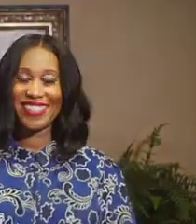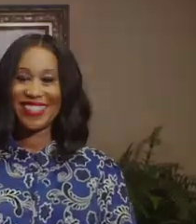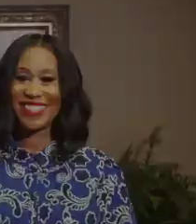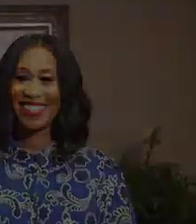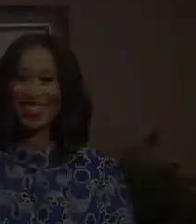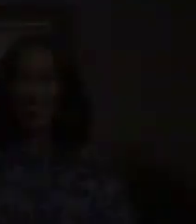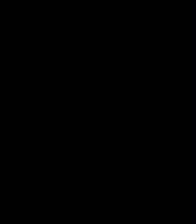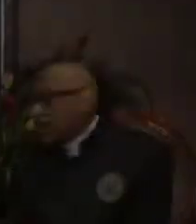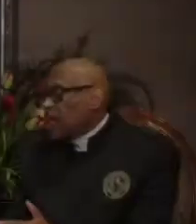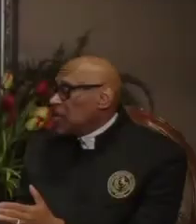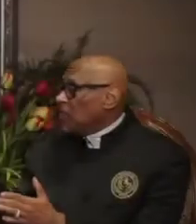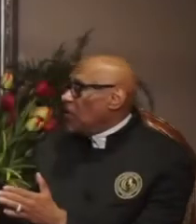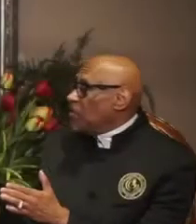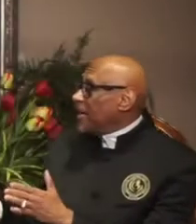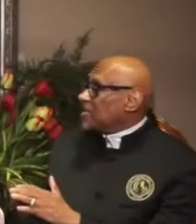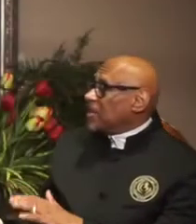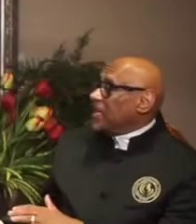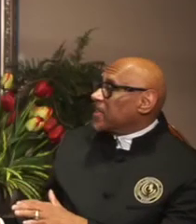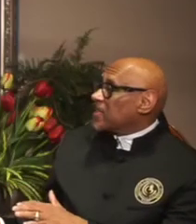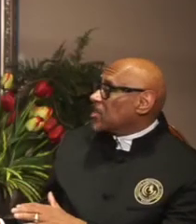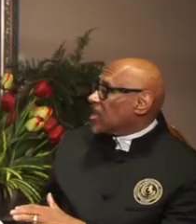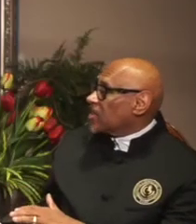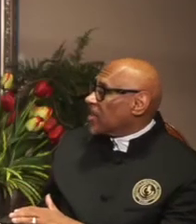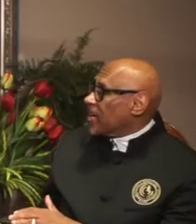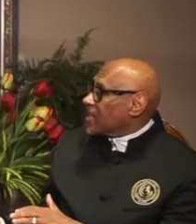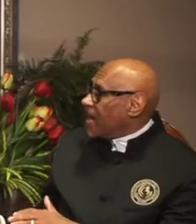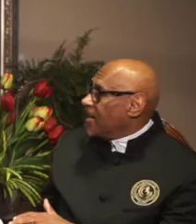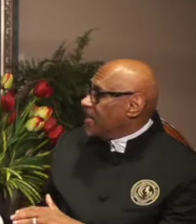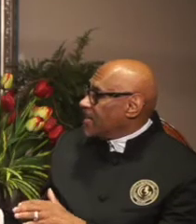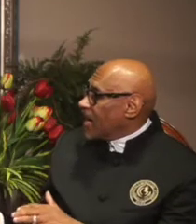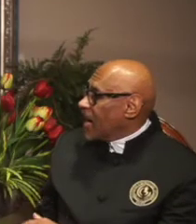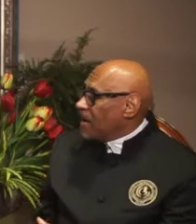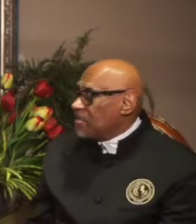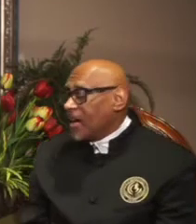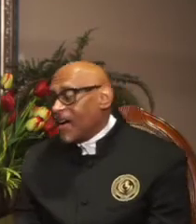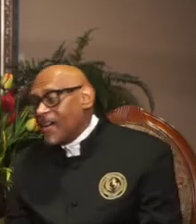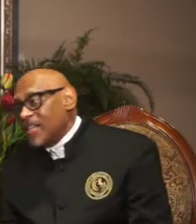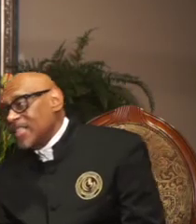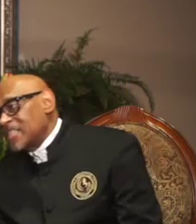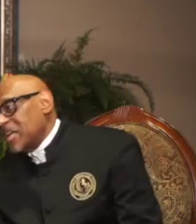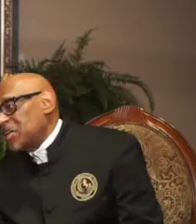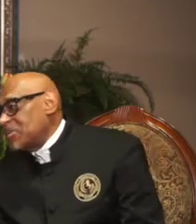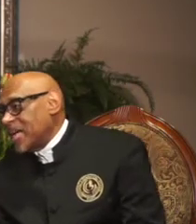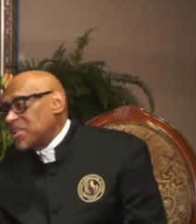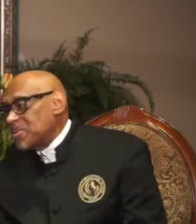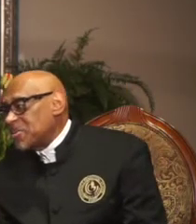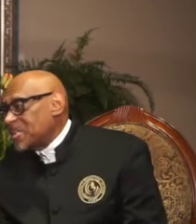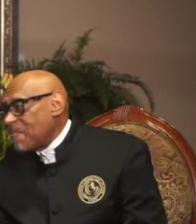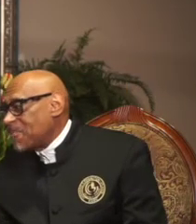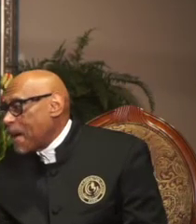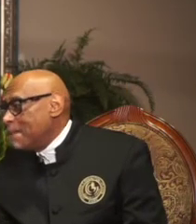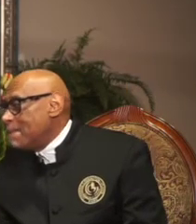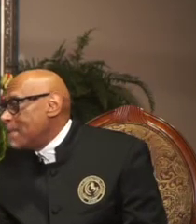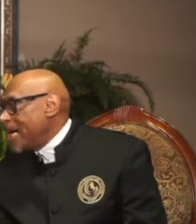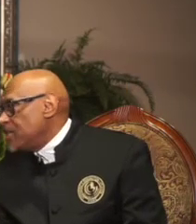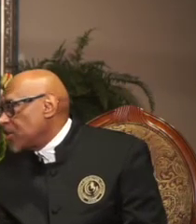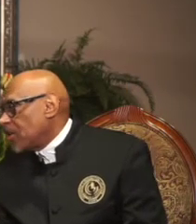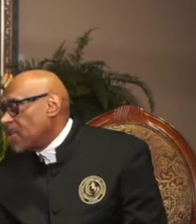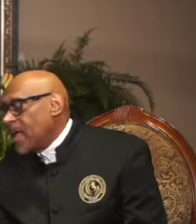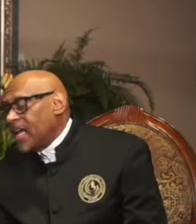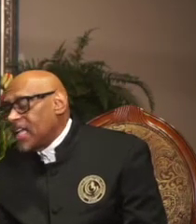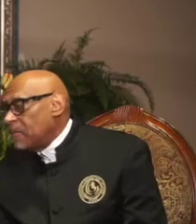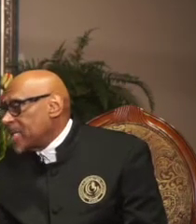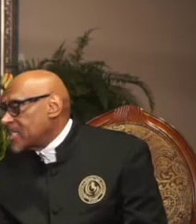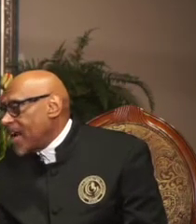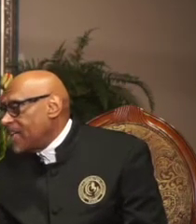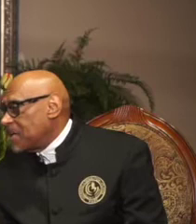Bye for now. You know, Pastor D, this is such an exciting time. God is getting ready to do something major